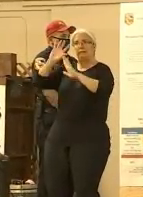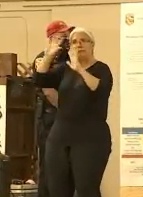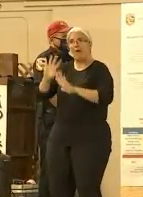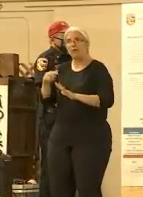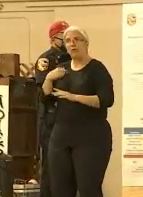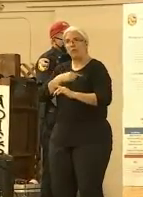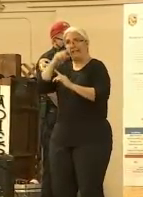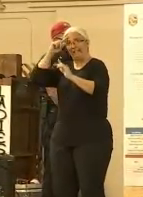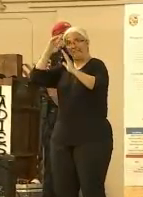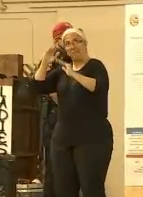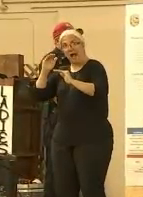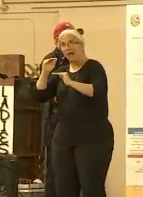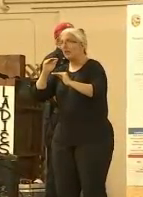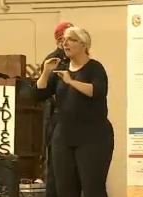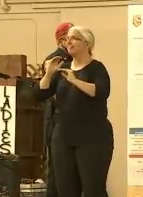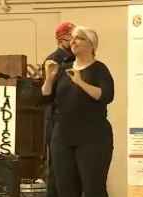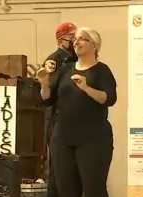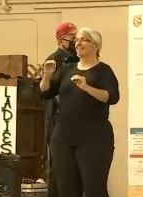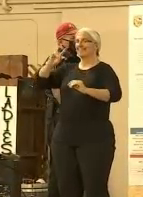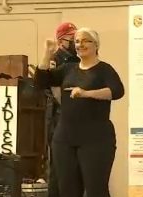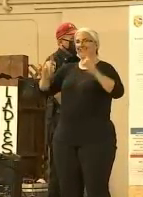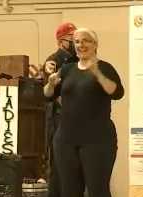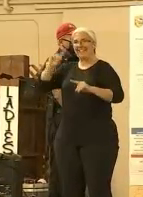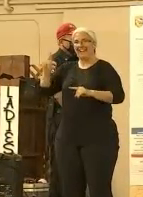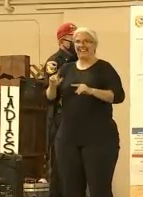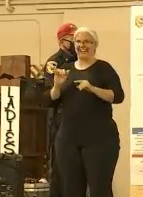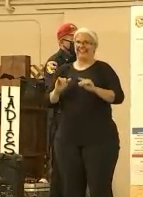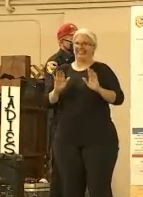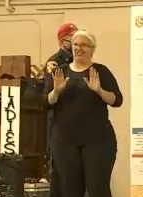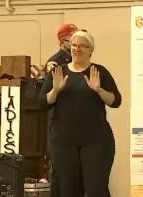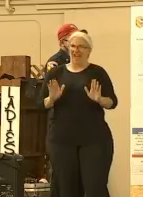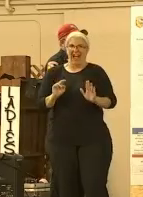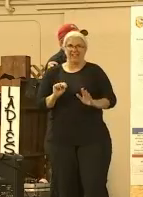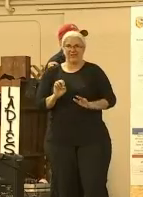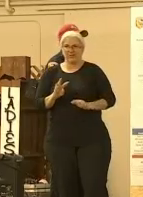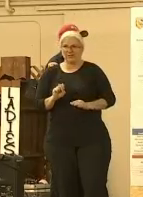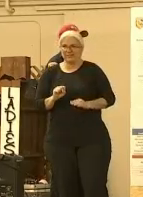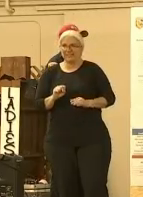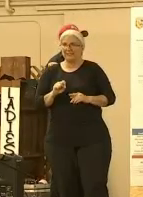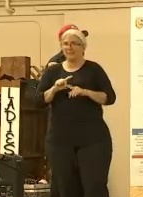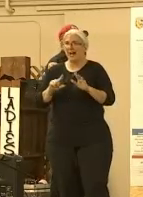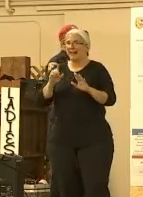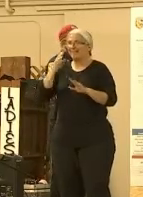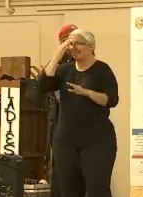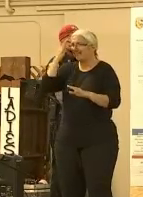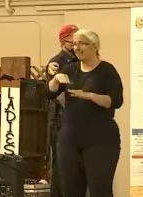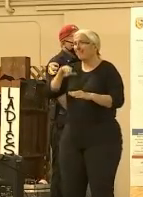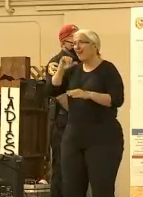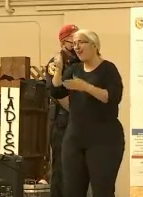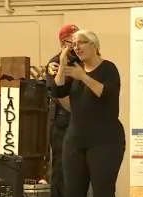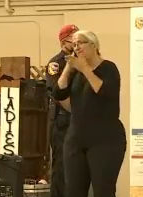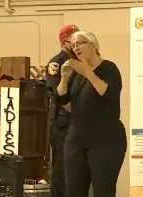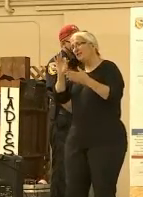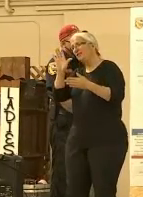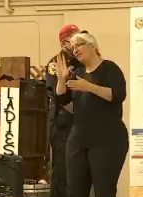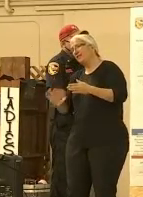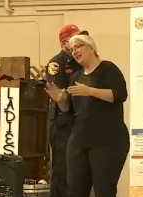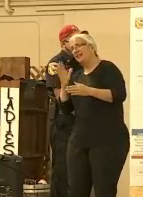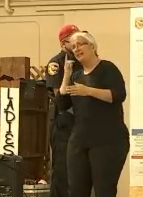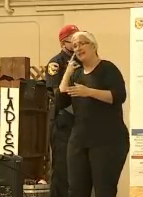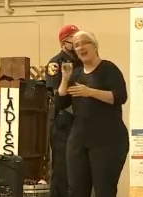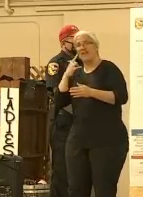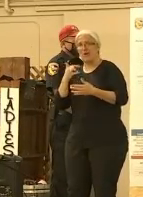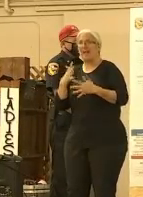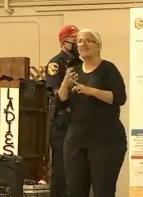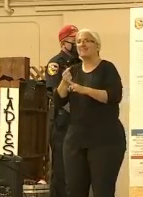This is great news. Unfortunately, that wasn't the case for the rest of the state. There was lightning, which does spark